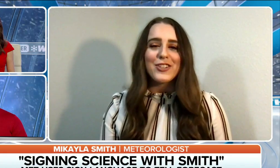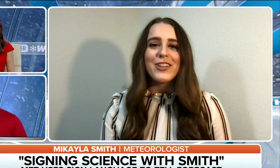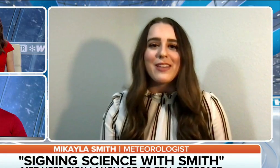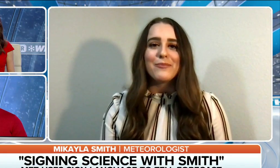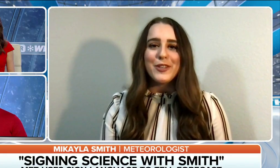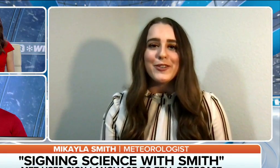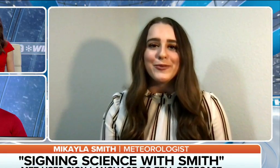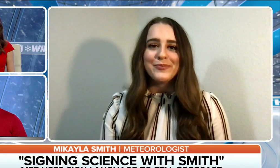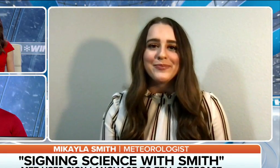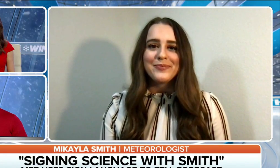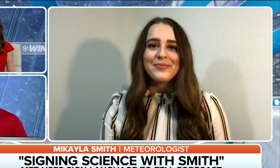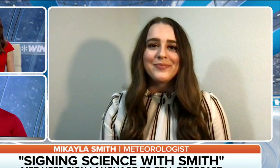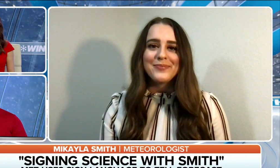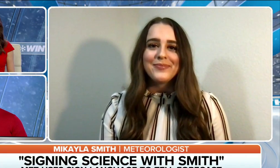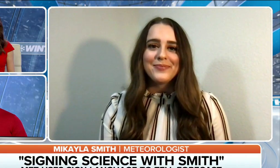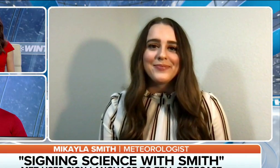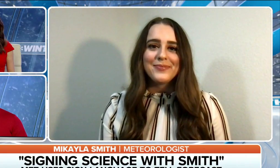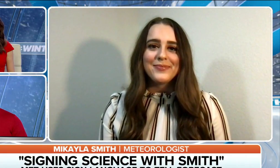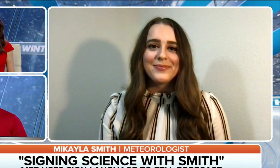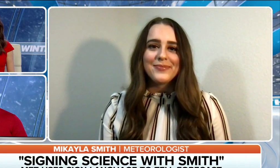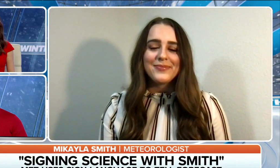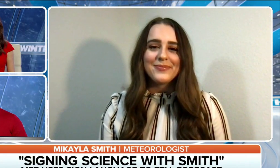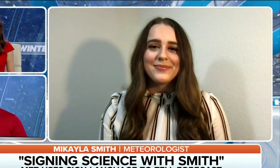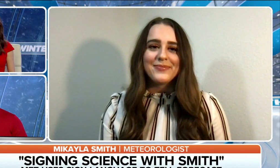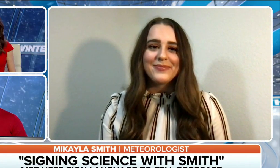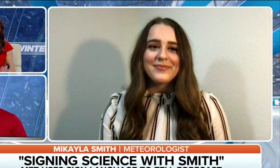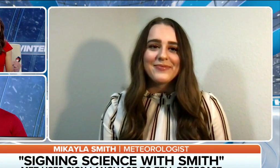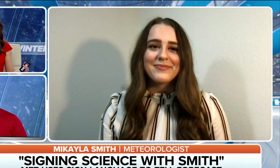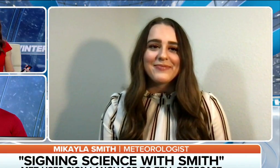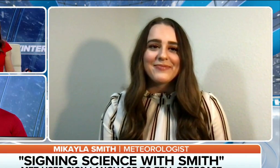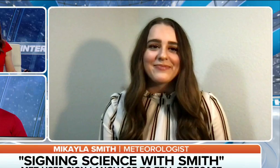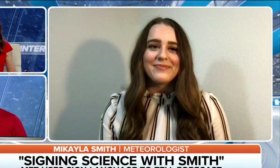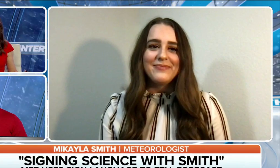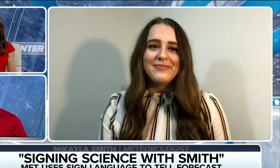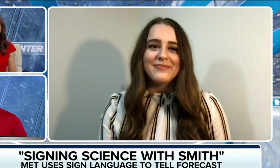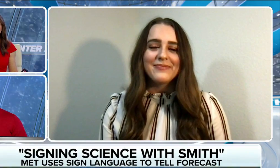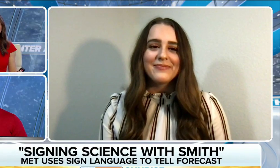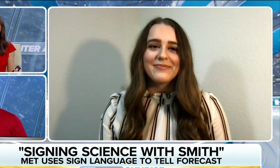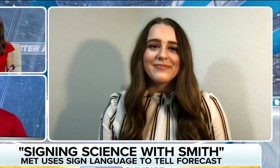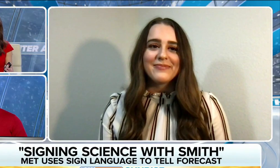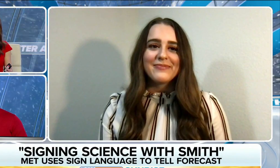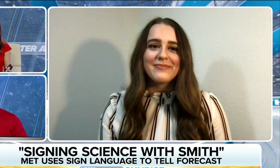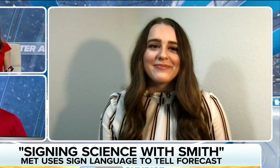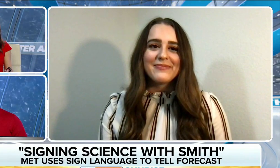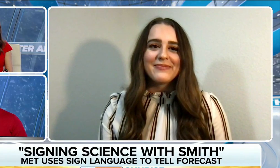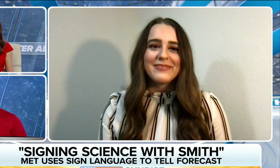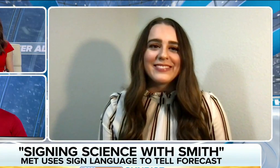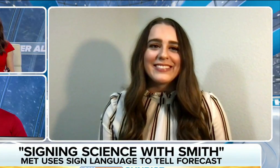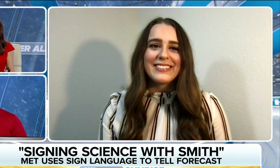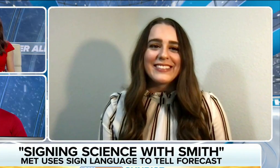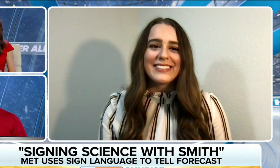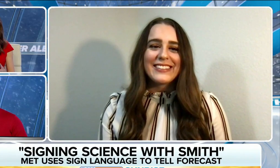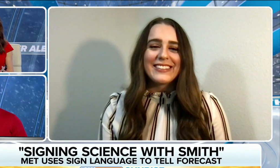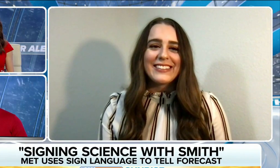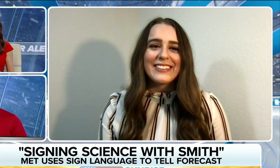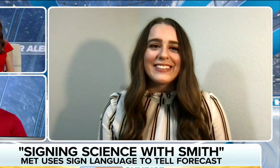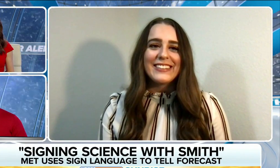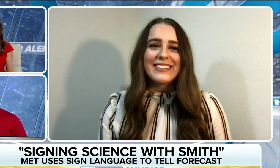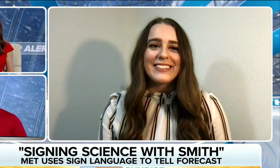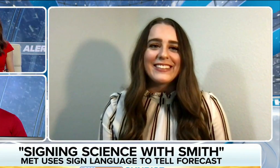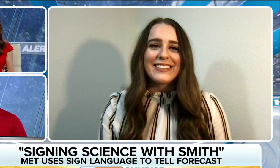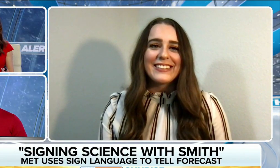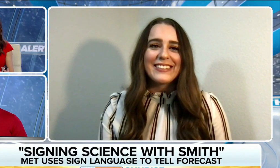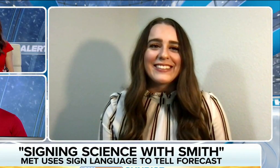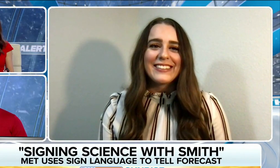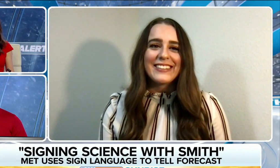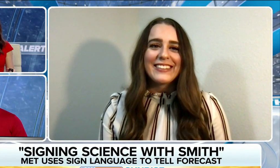spark a passion in them, too. So great. And Michaela, it's time for a lesson. So please teach Jason and I a little bit of sign language